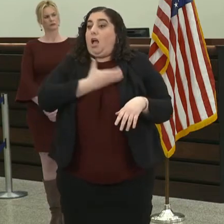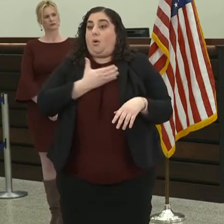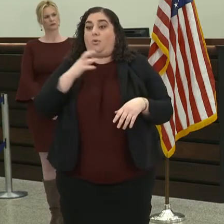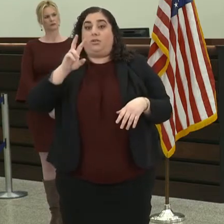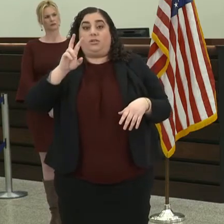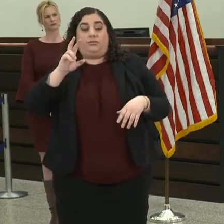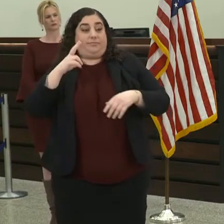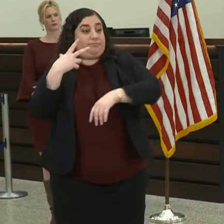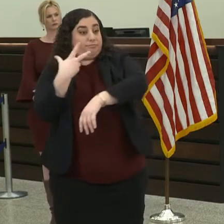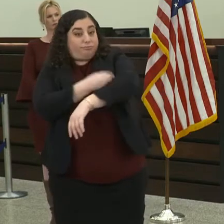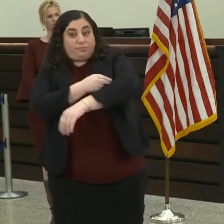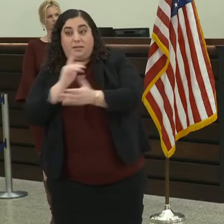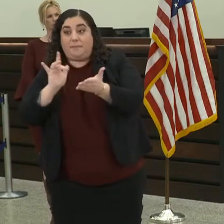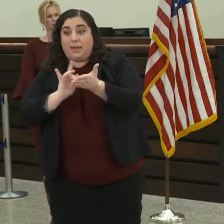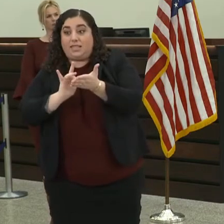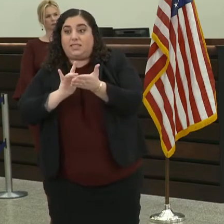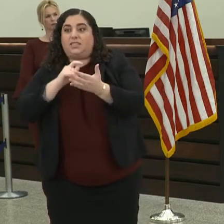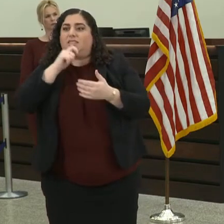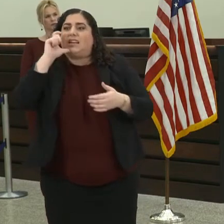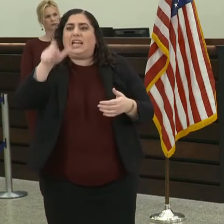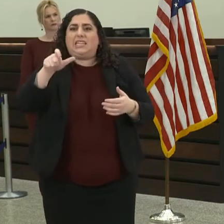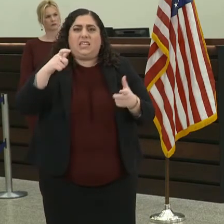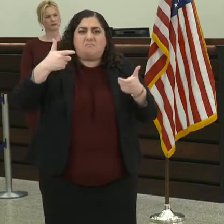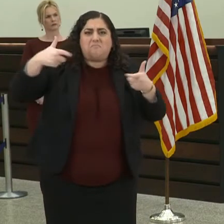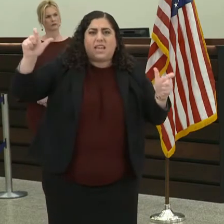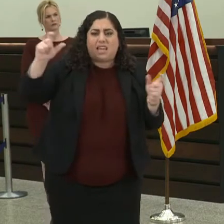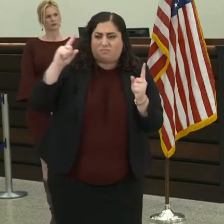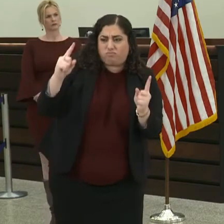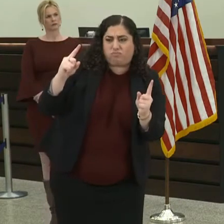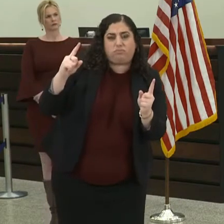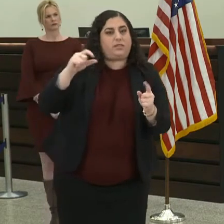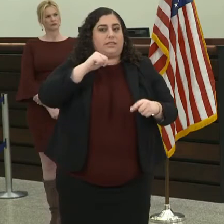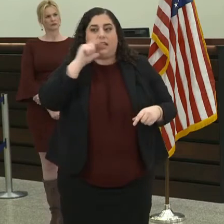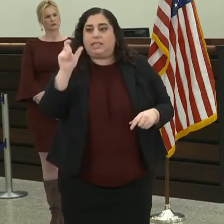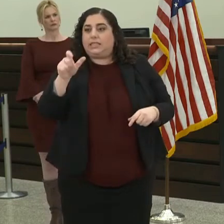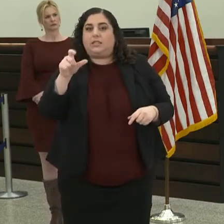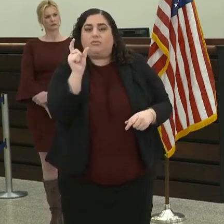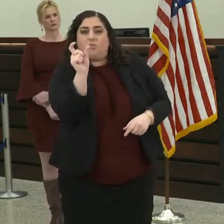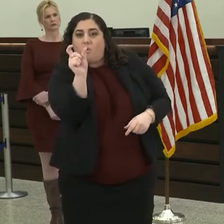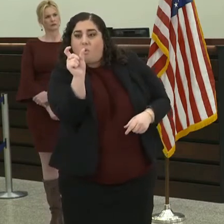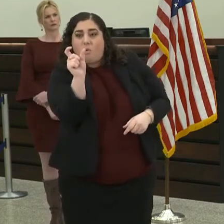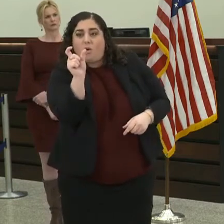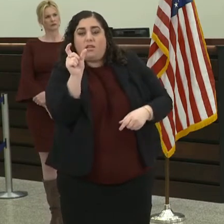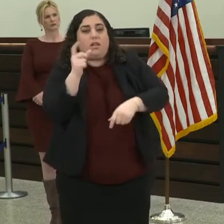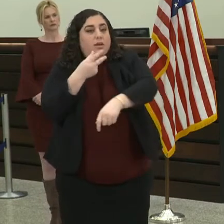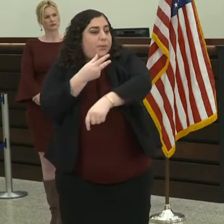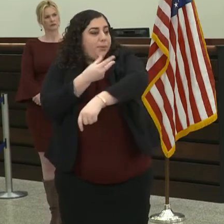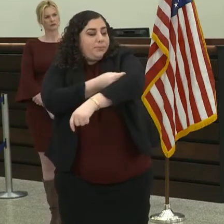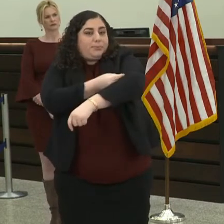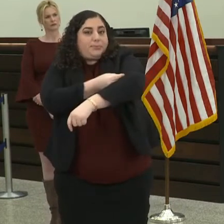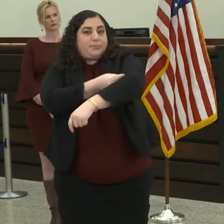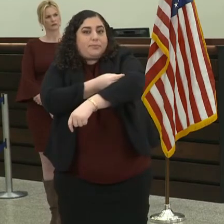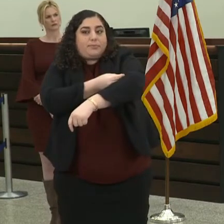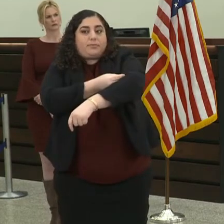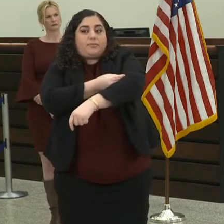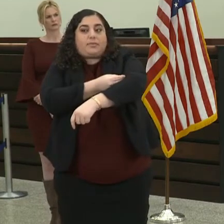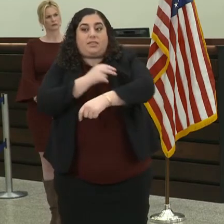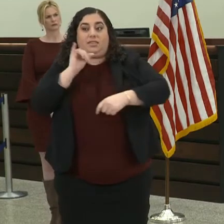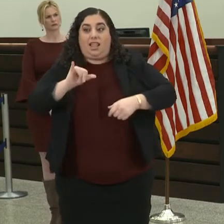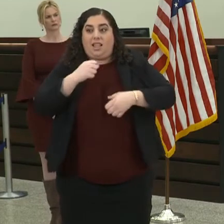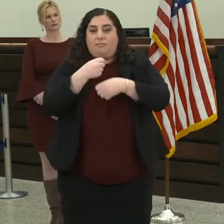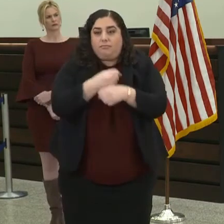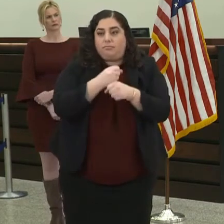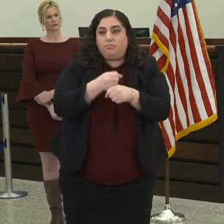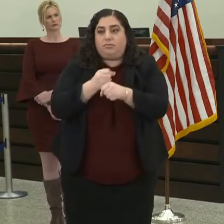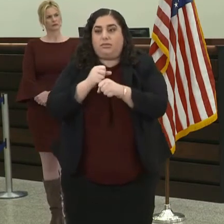low dose. Our technology, once it's injected, it makes a lot of the S antigen that we need